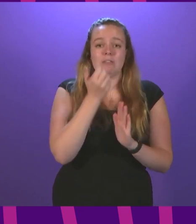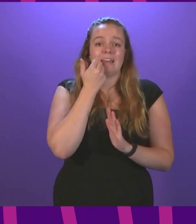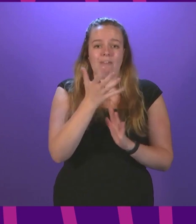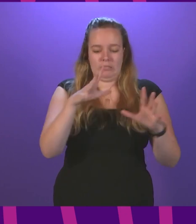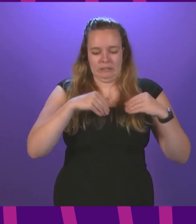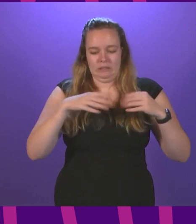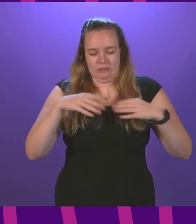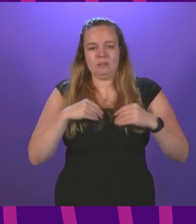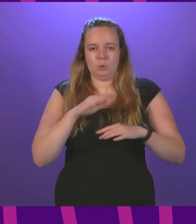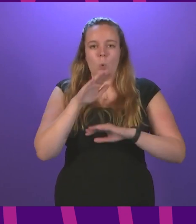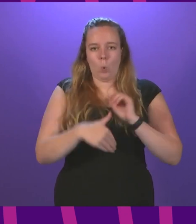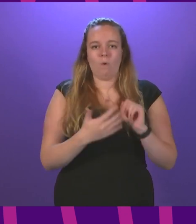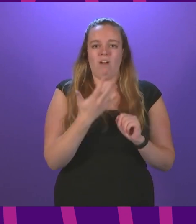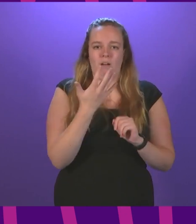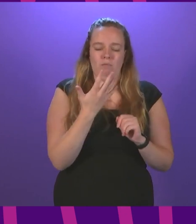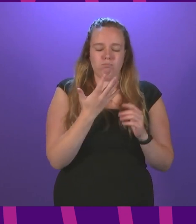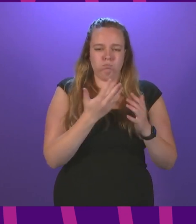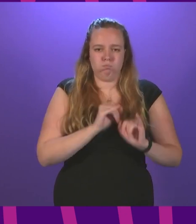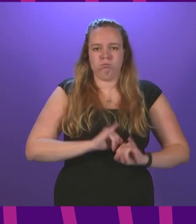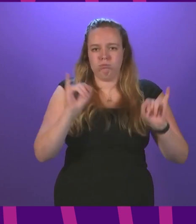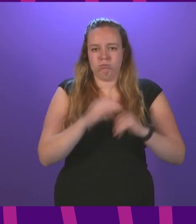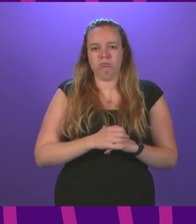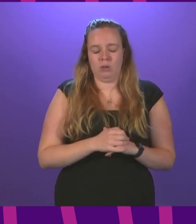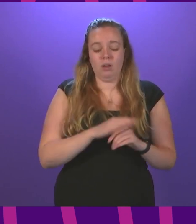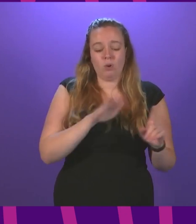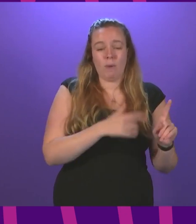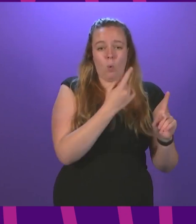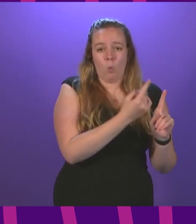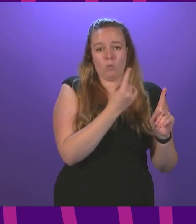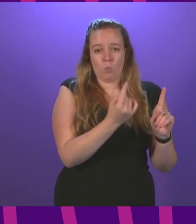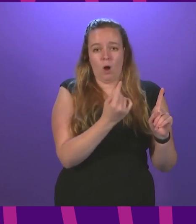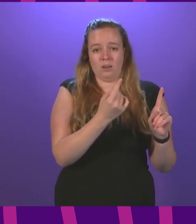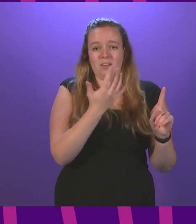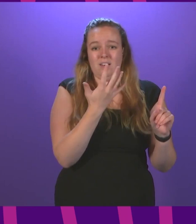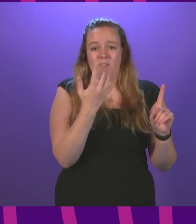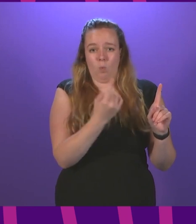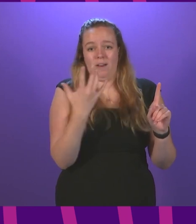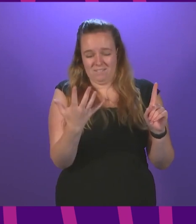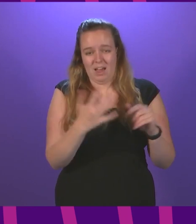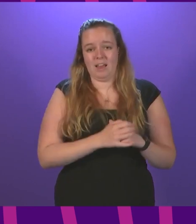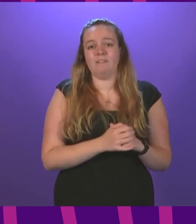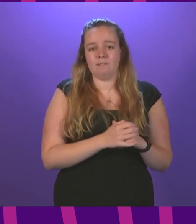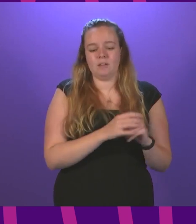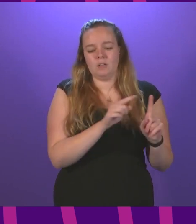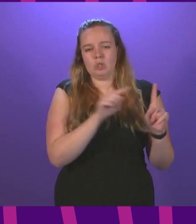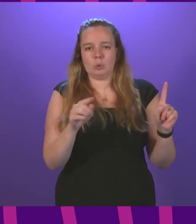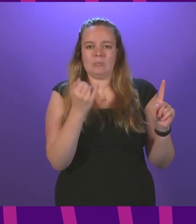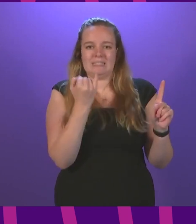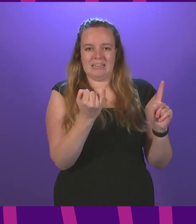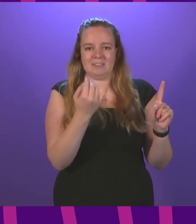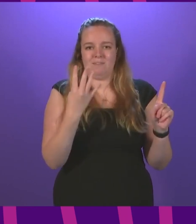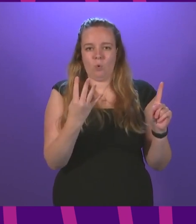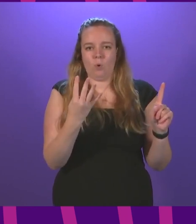cases was more than five-fold, from an average of 1,115 new cases a day to 6